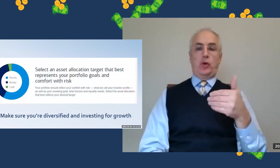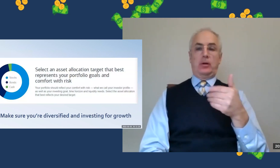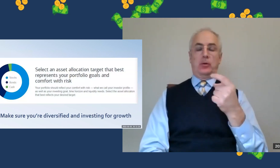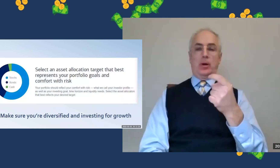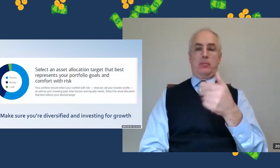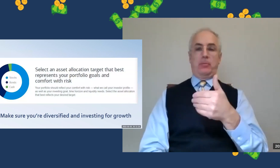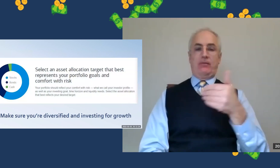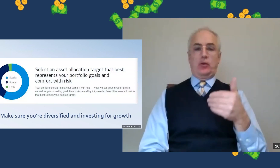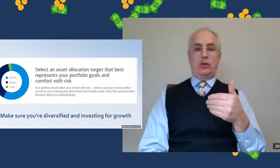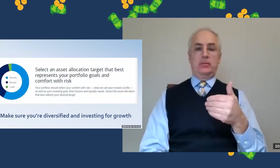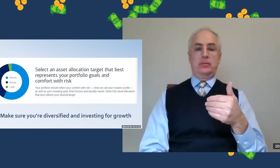Just go back one more.